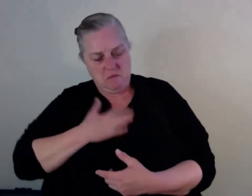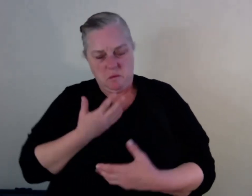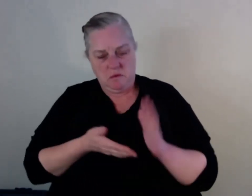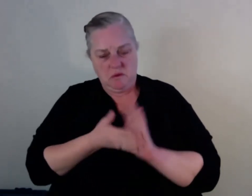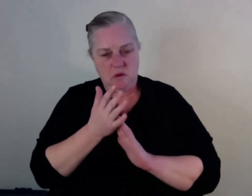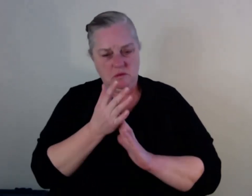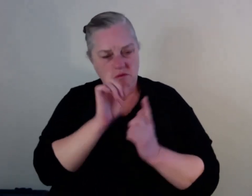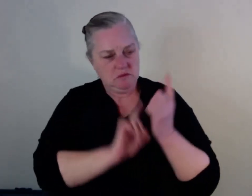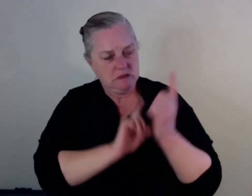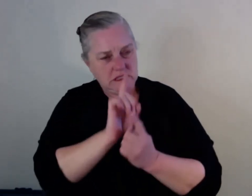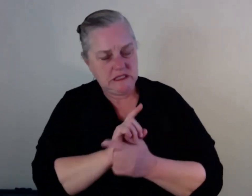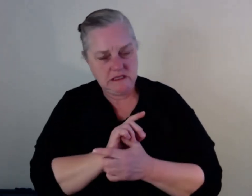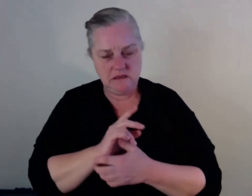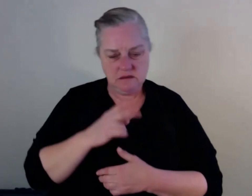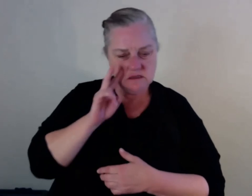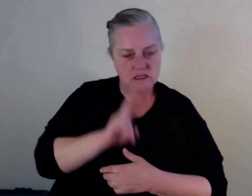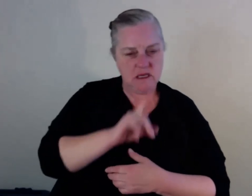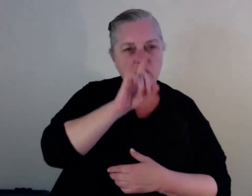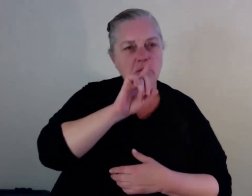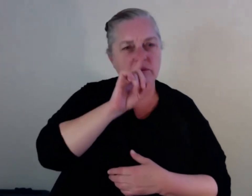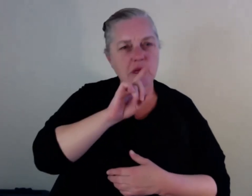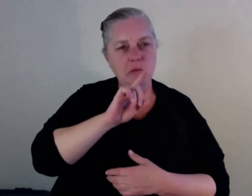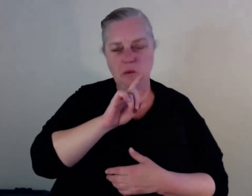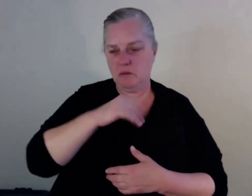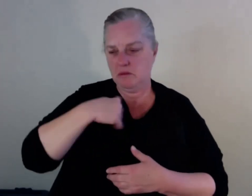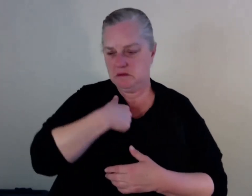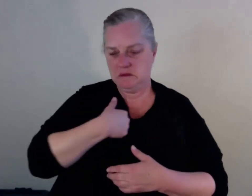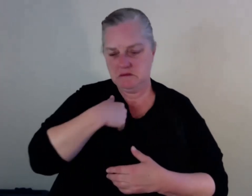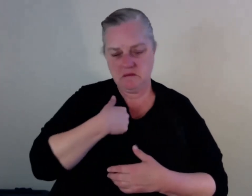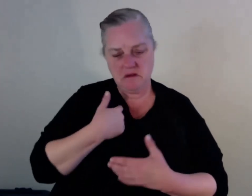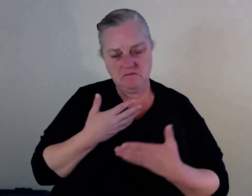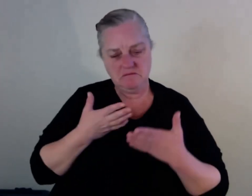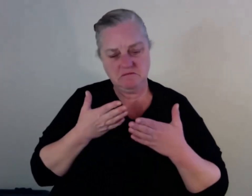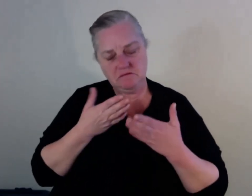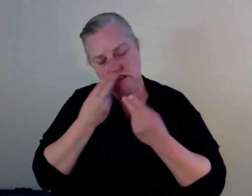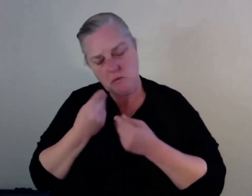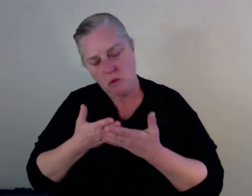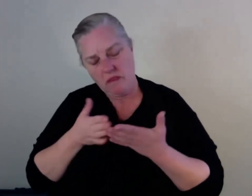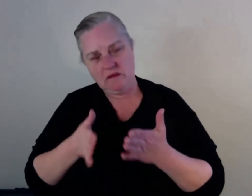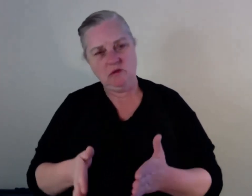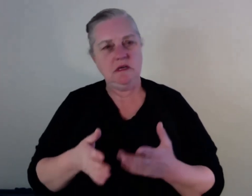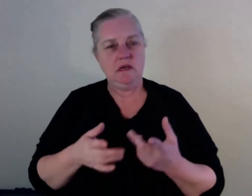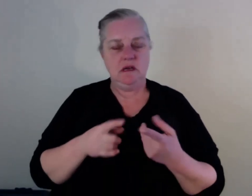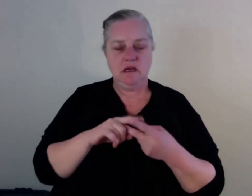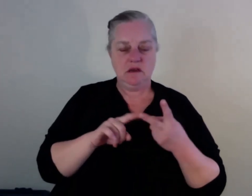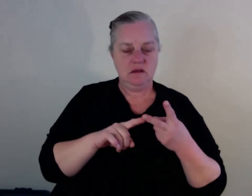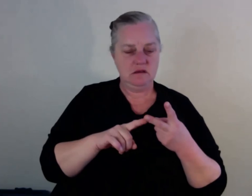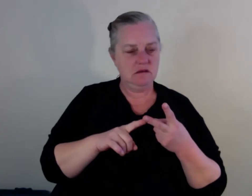So there is something wrong with the system. The amount of money that we are spending on this coronavirus and overseas fights,